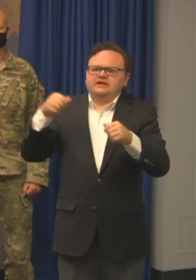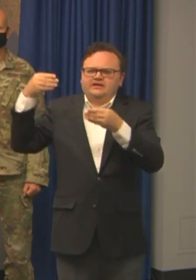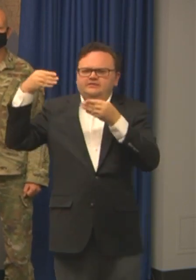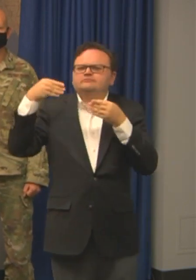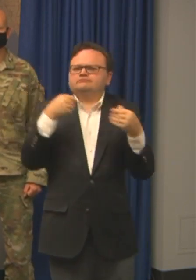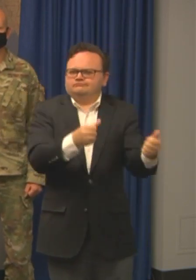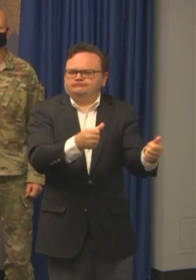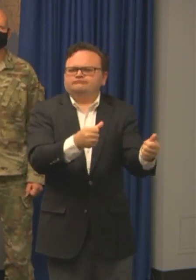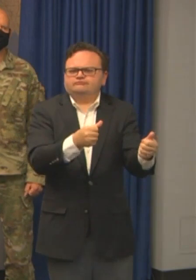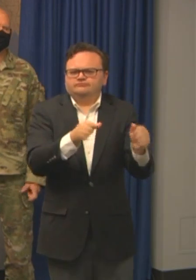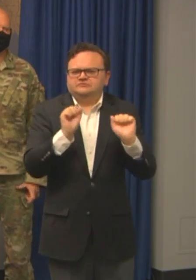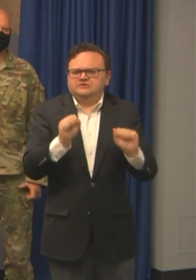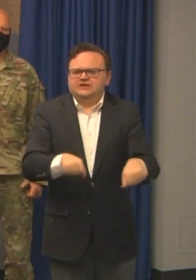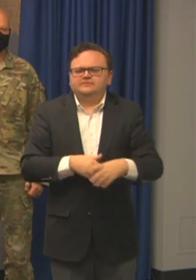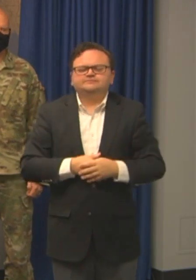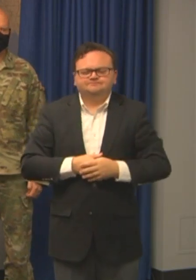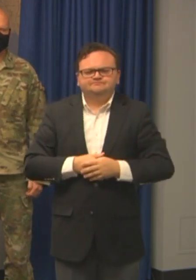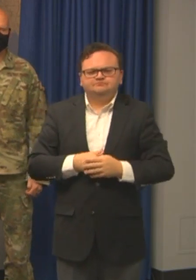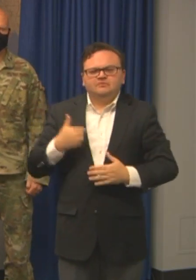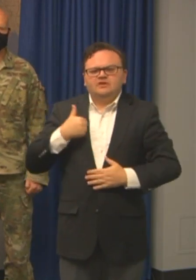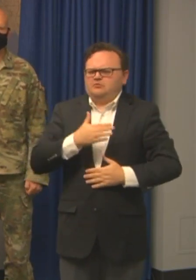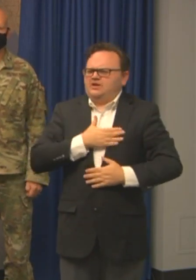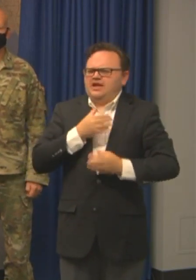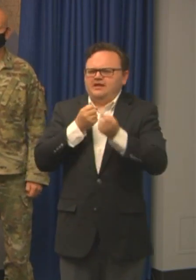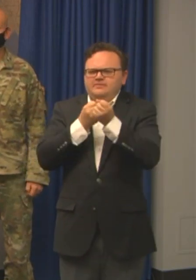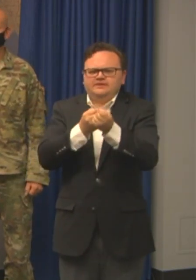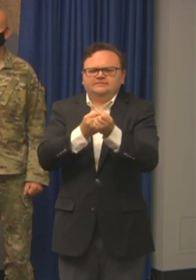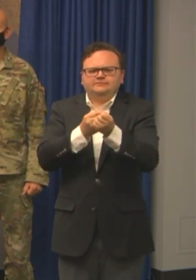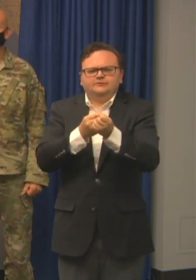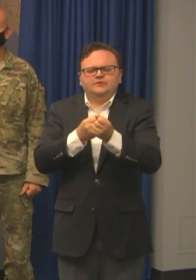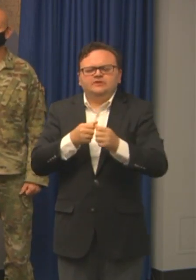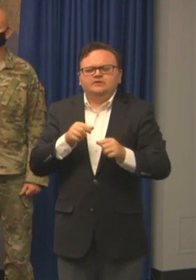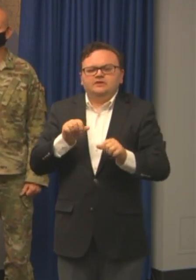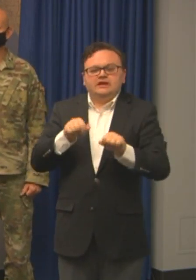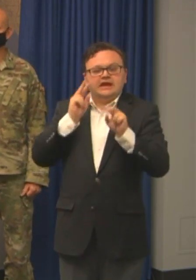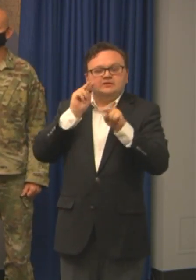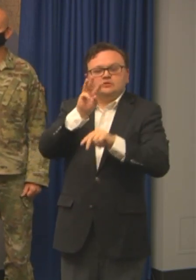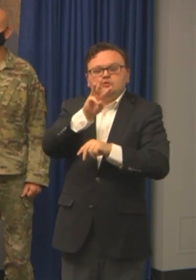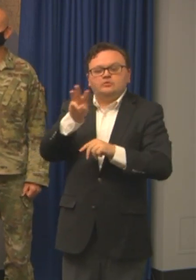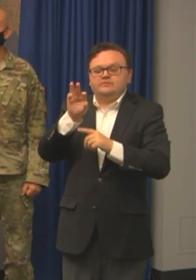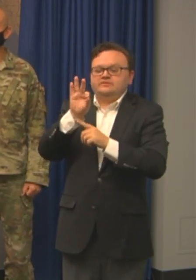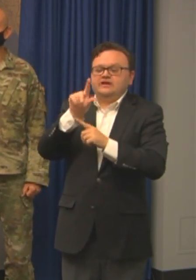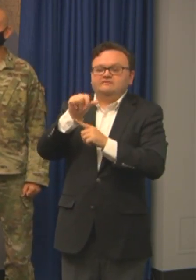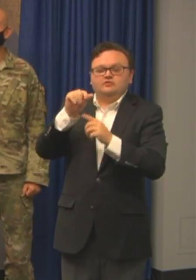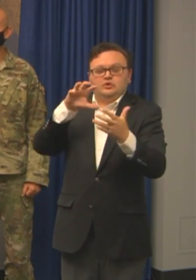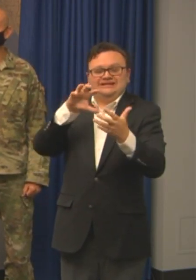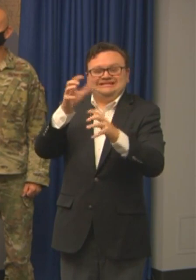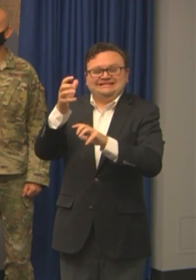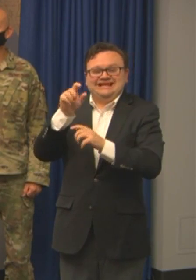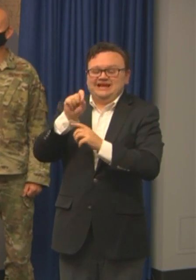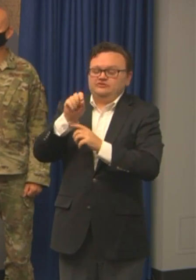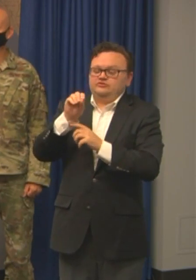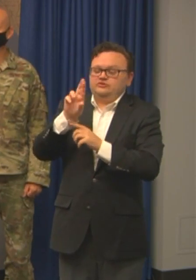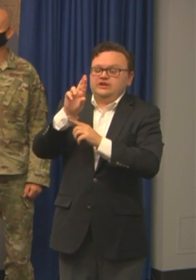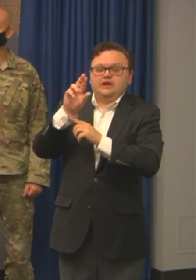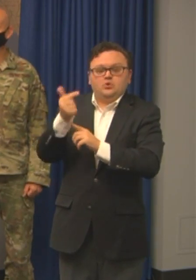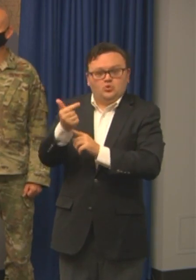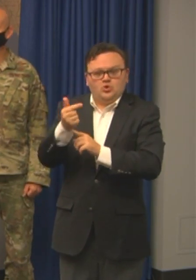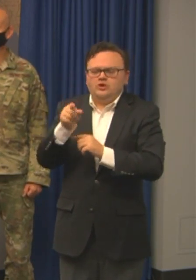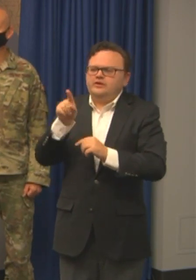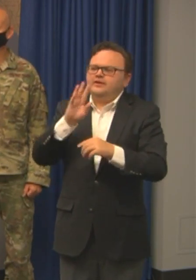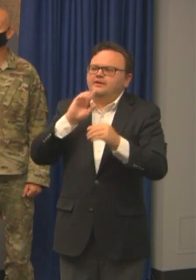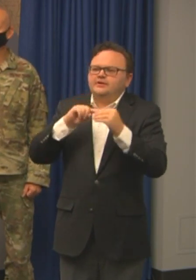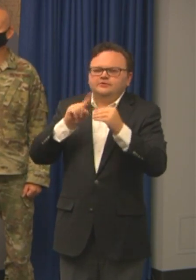to help those efforts as well. All Floridians can go to Florida disaster.org. For information on disaster supply